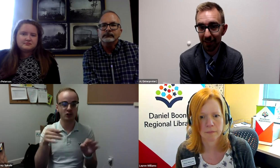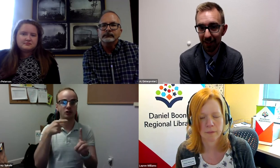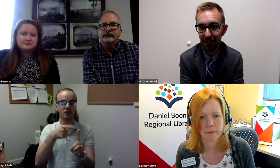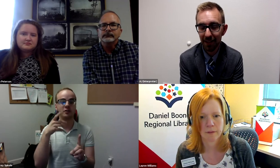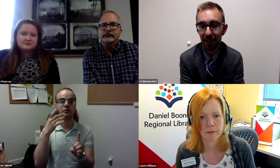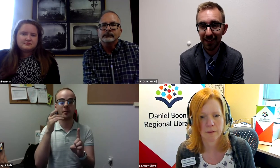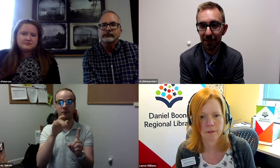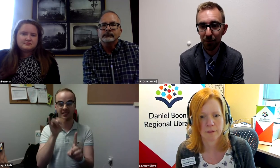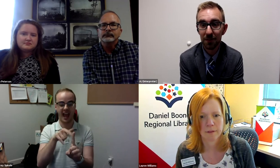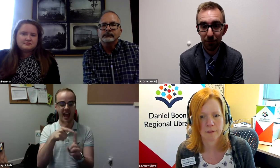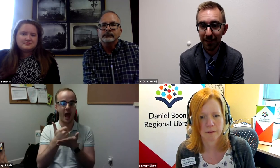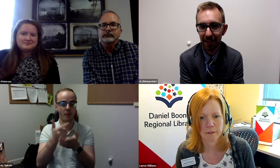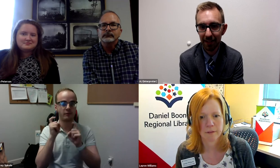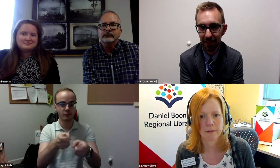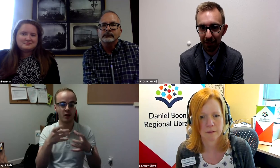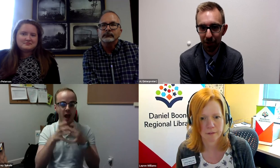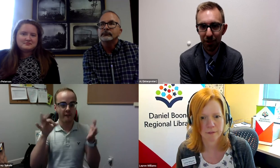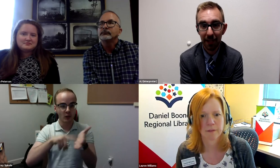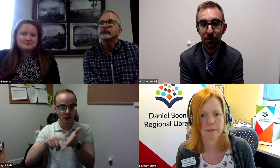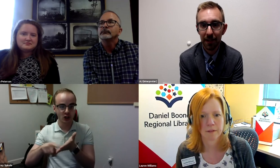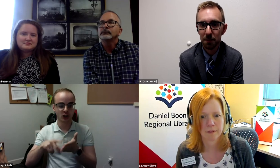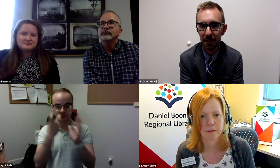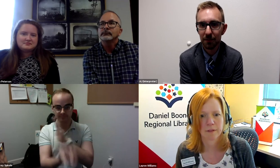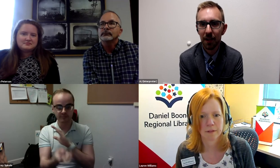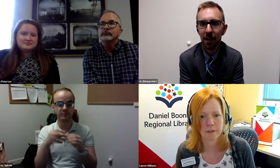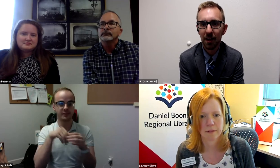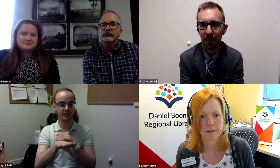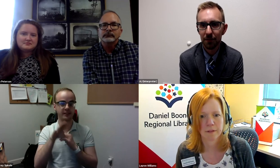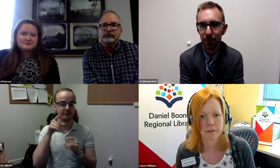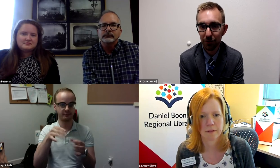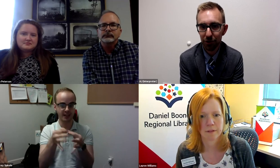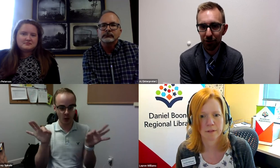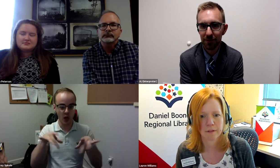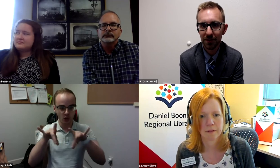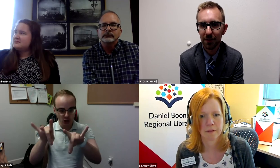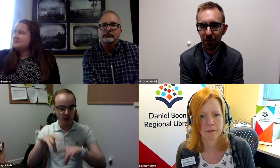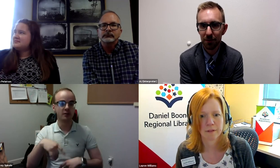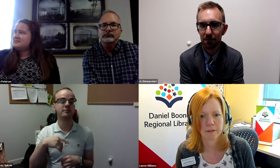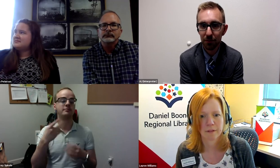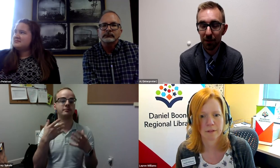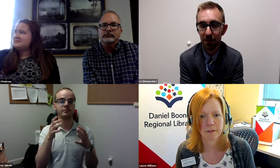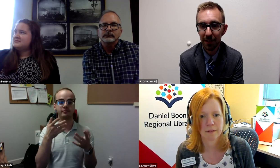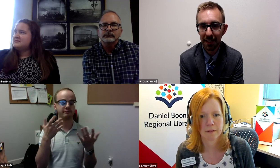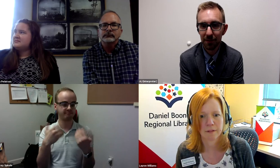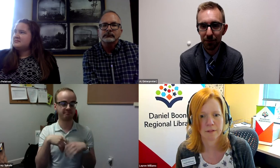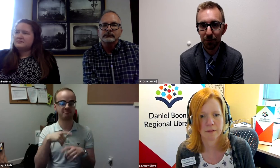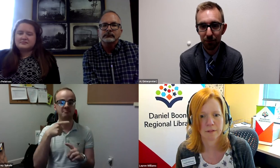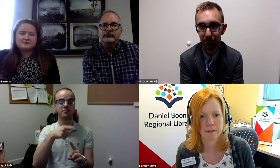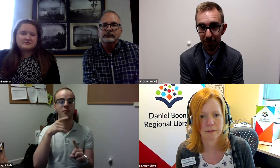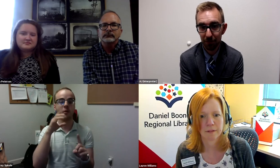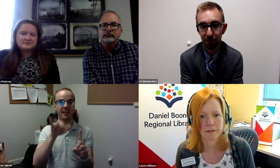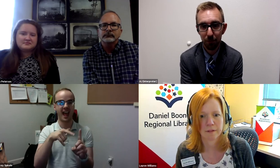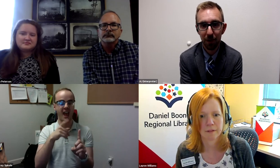recognized ASL as its own freestanding language. And that really helps give a lot of researchers credibility into